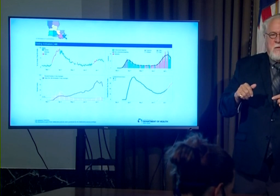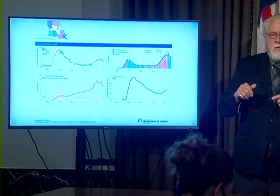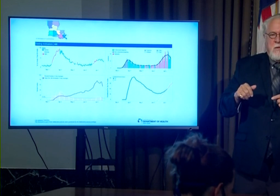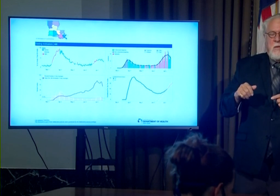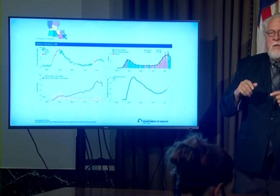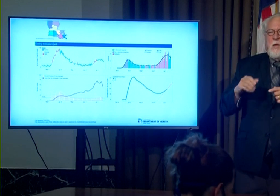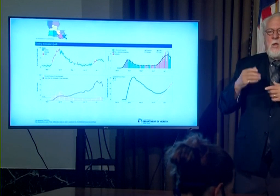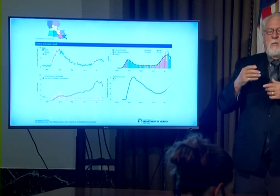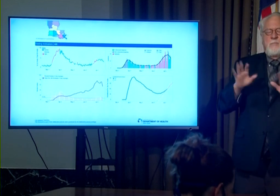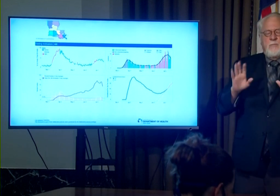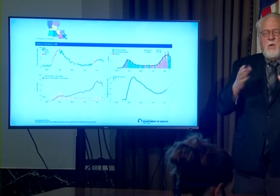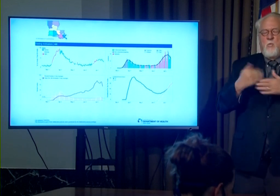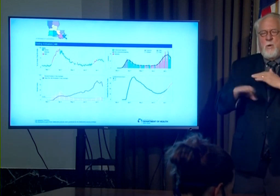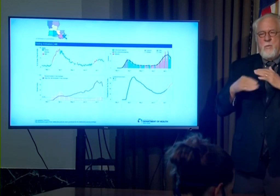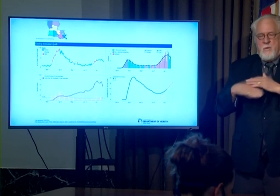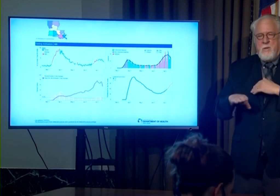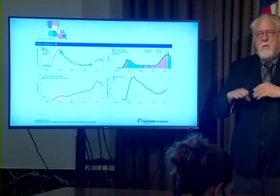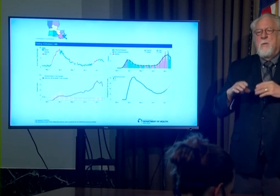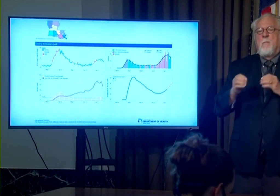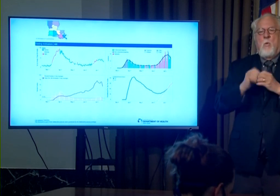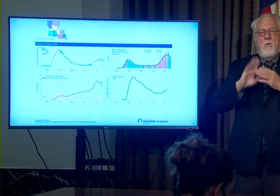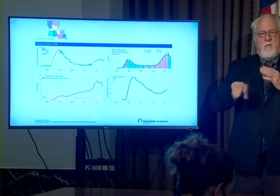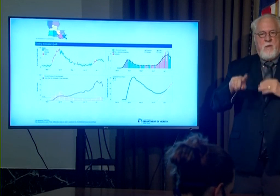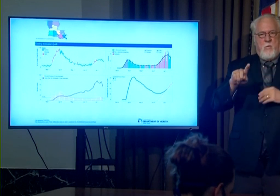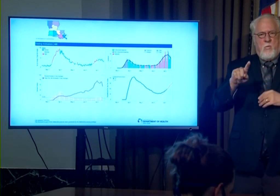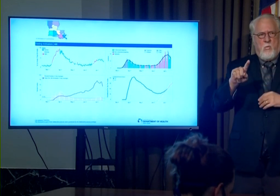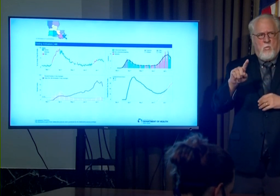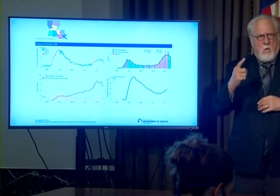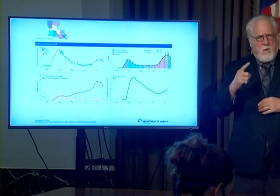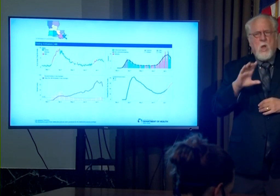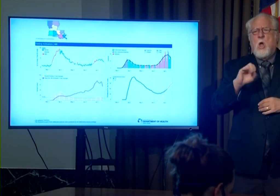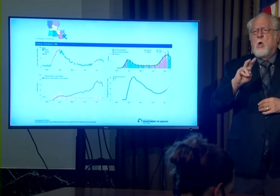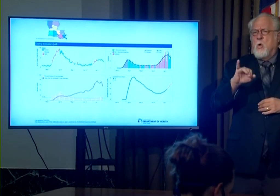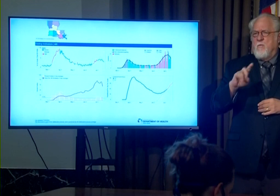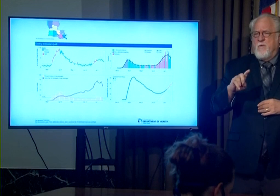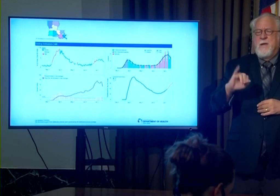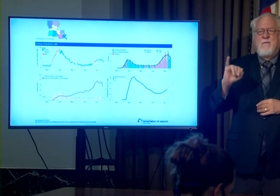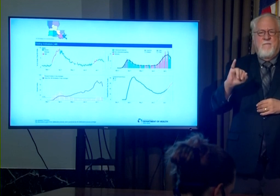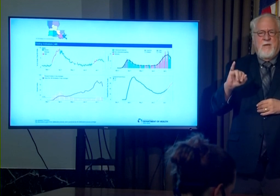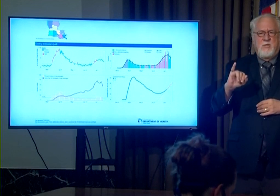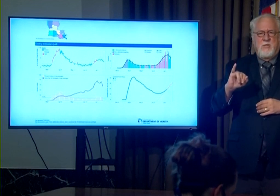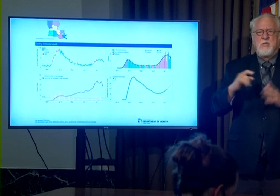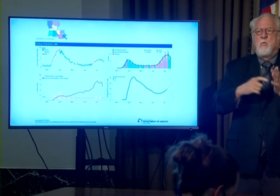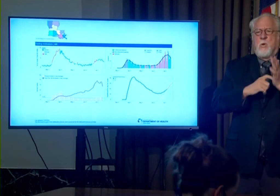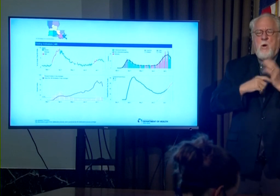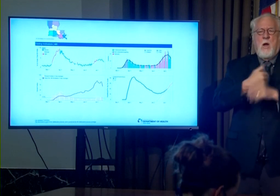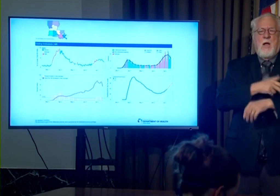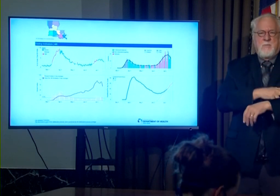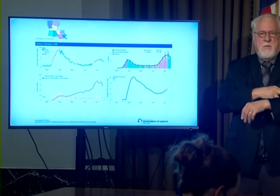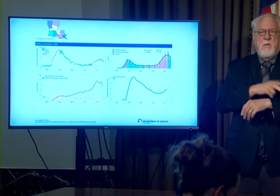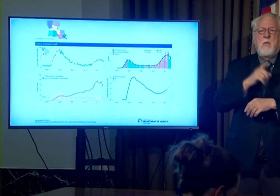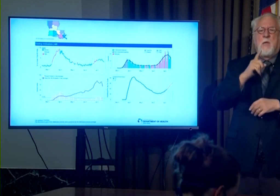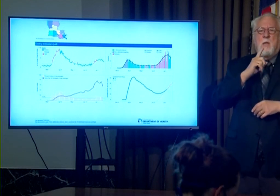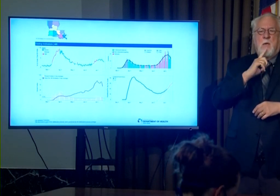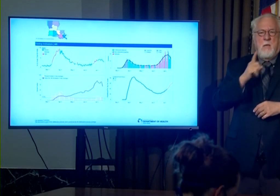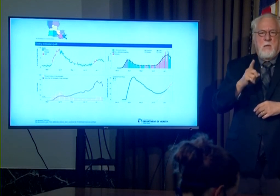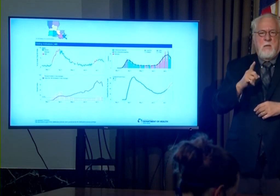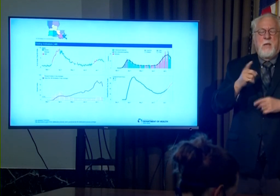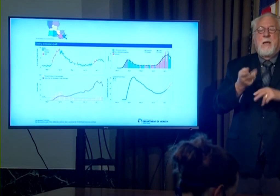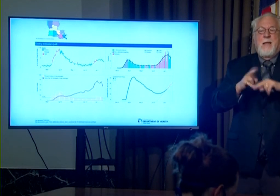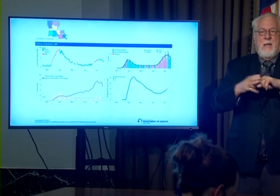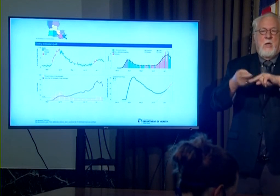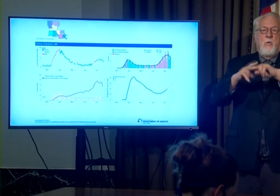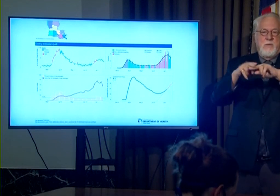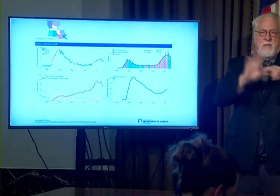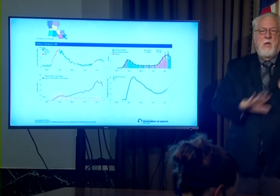greater I'm sorry yeah greater than one indicating that COVID infections are requiring hospitalizations are in fact increasing